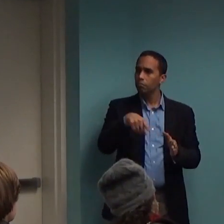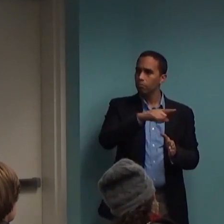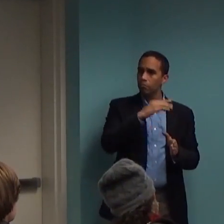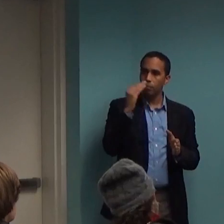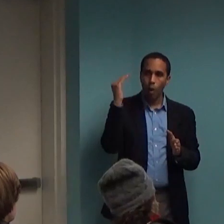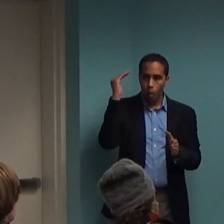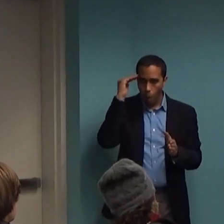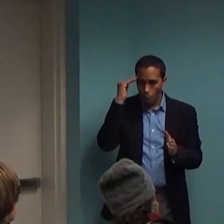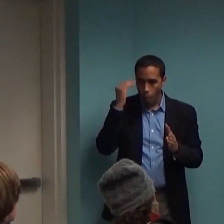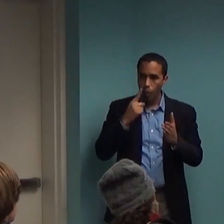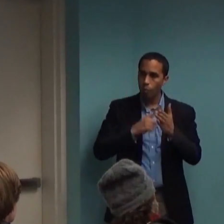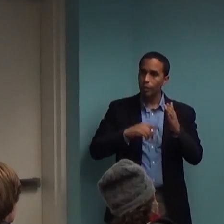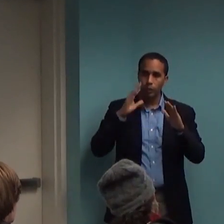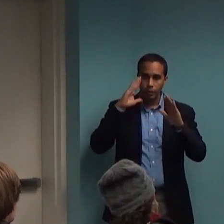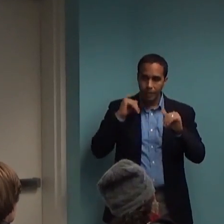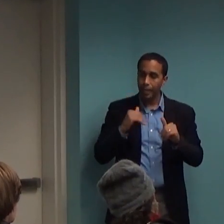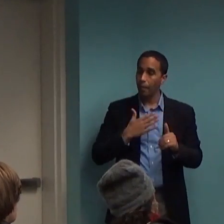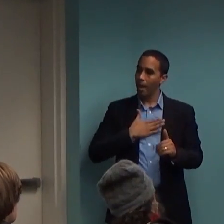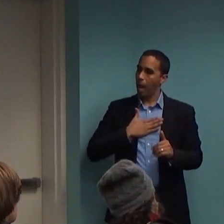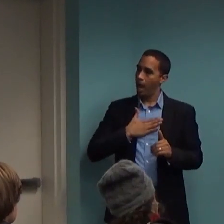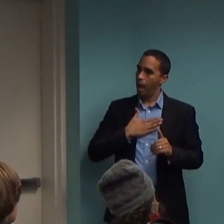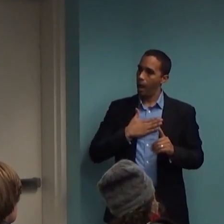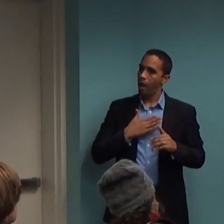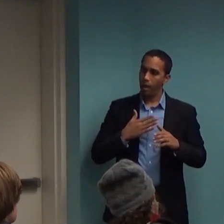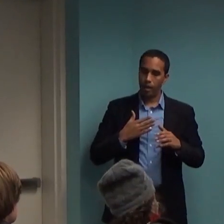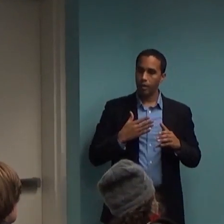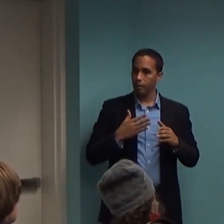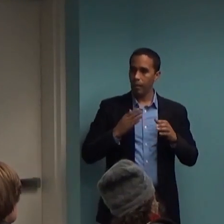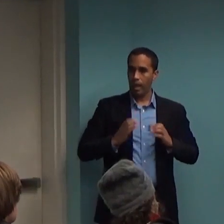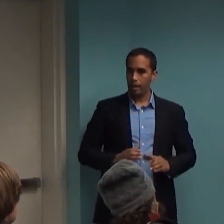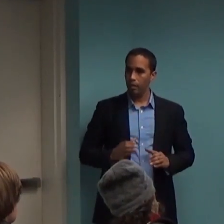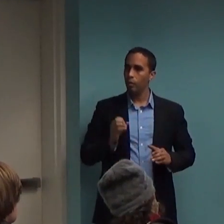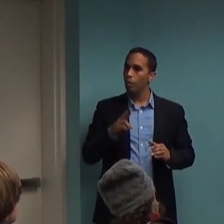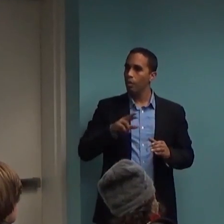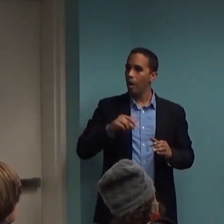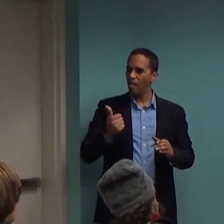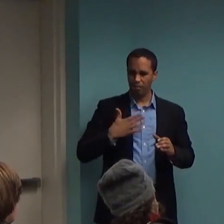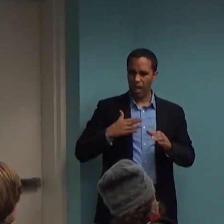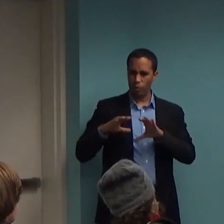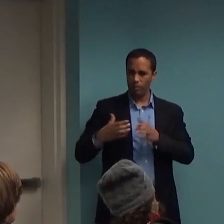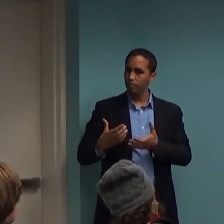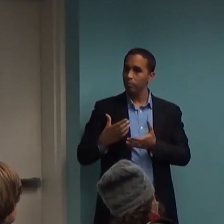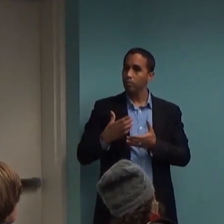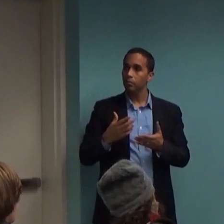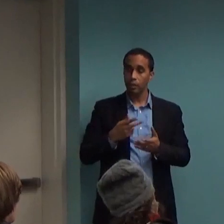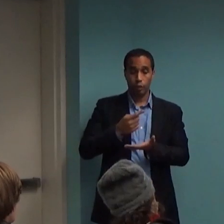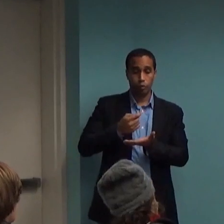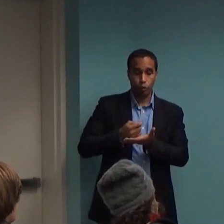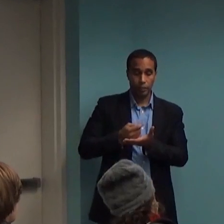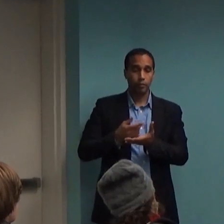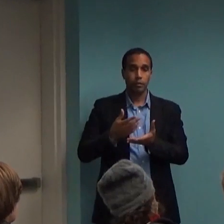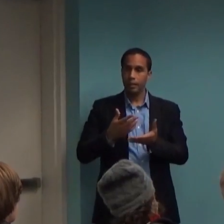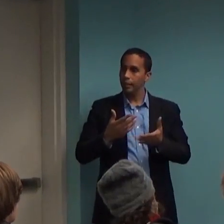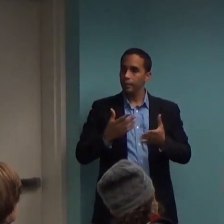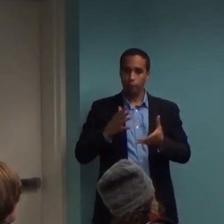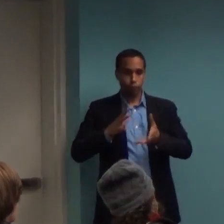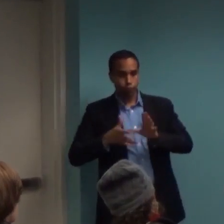comes to clients that myself or other members of our group are treating. And we regularly talk to them about what will lead to